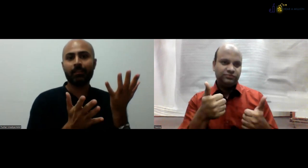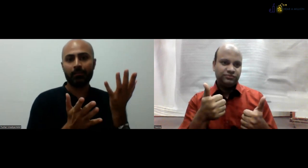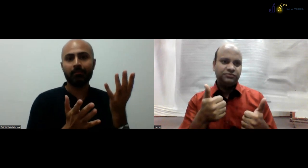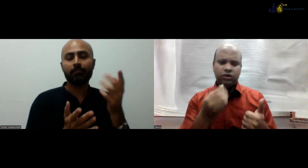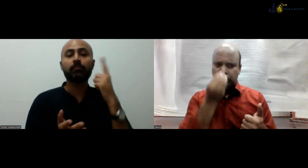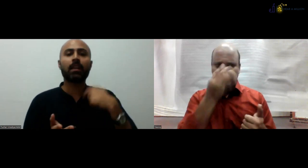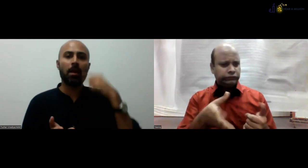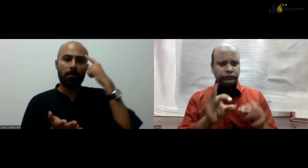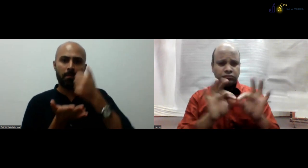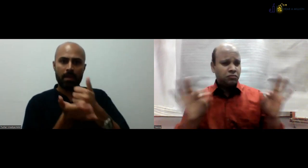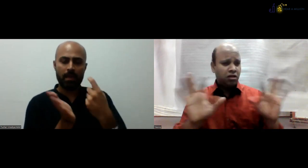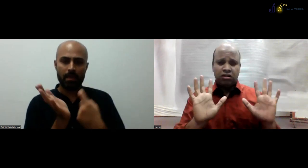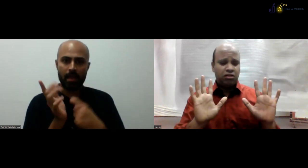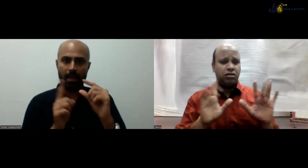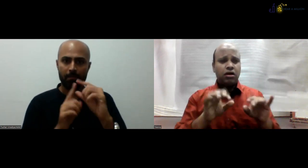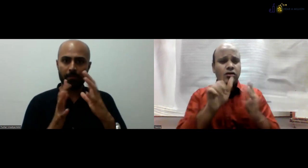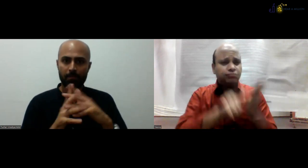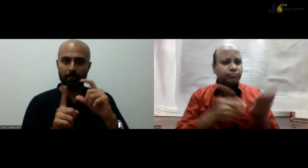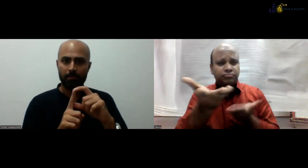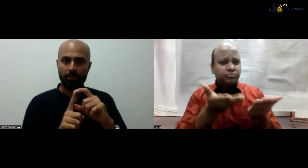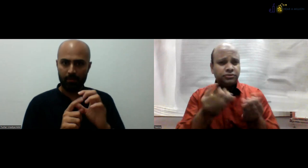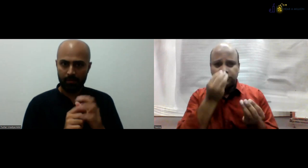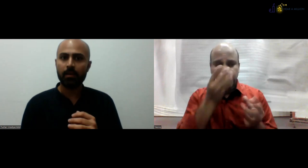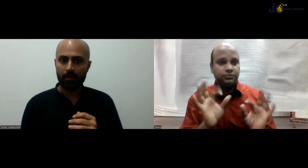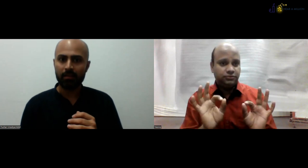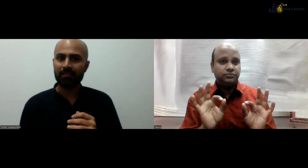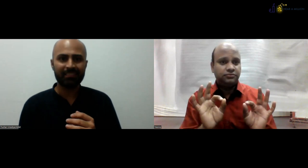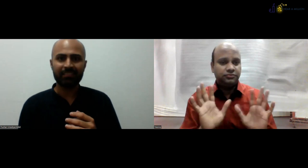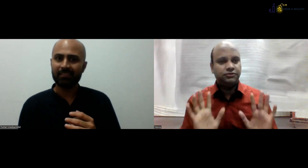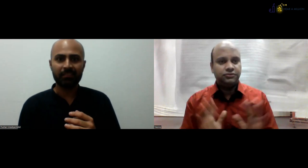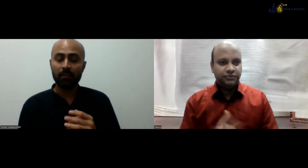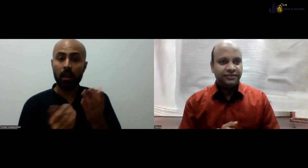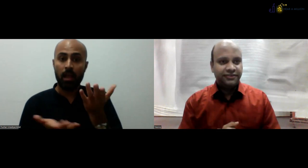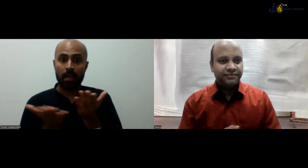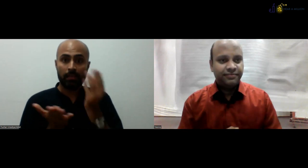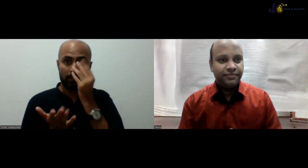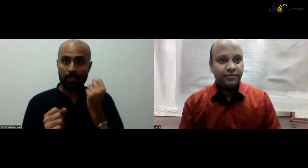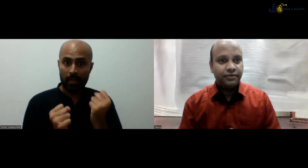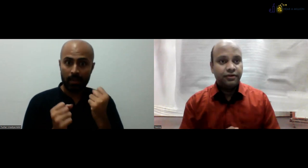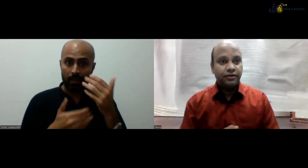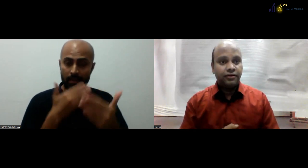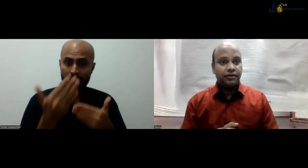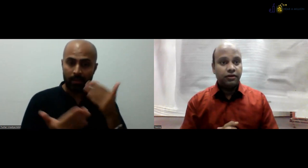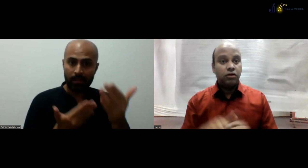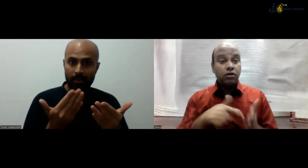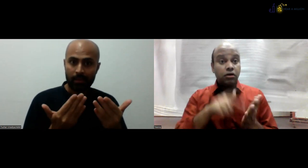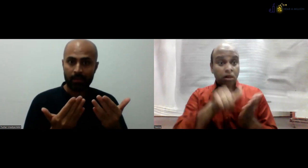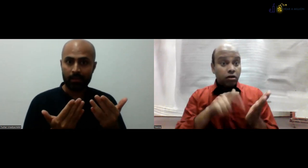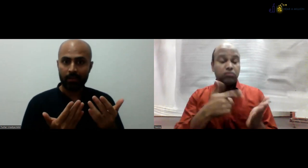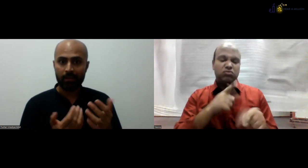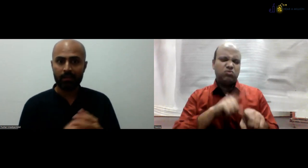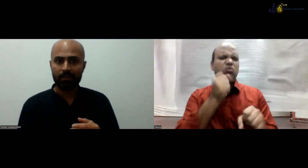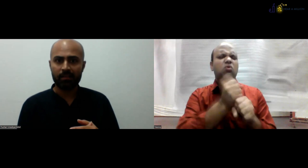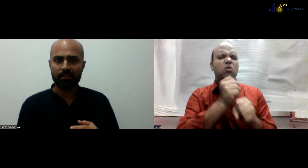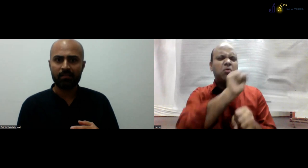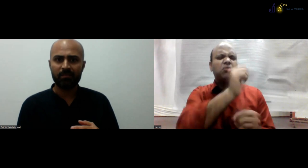effort wins, there can be such a major change and the teachers will start. Yes. Now it's become, it has become a simple process.